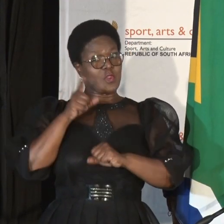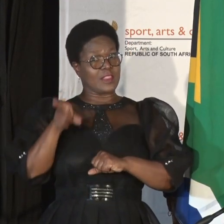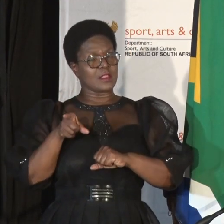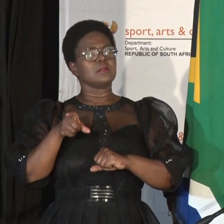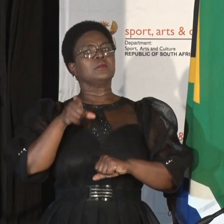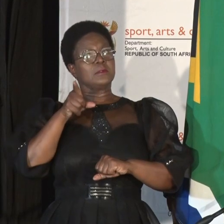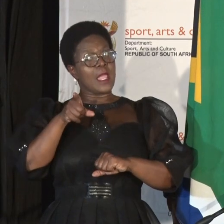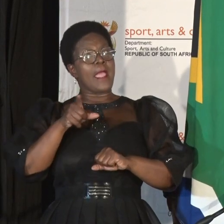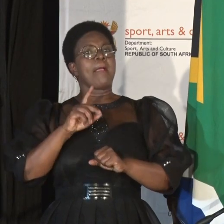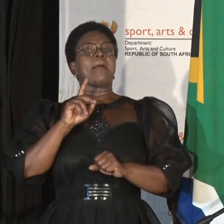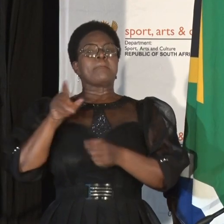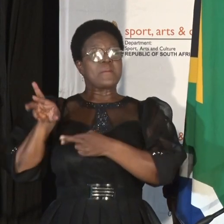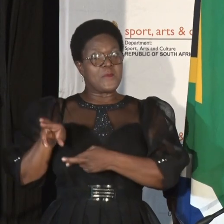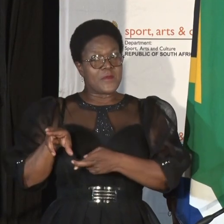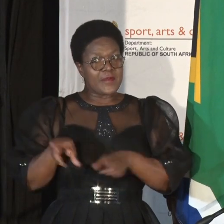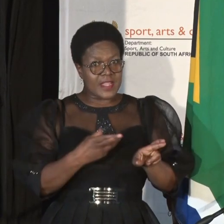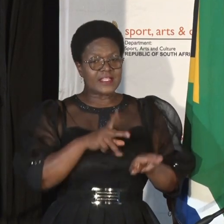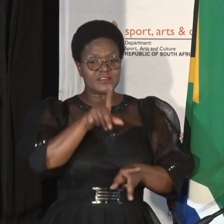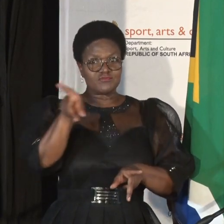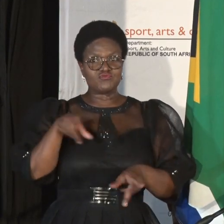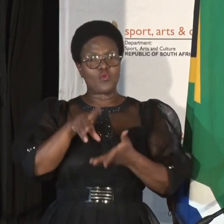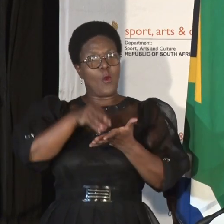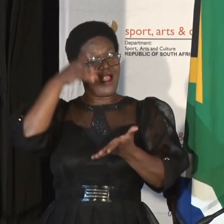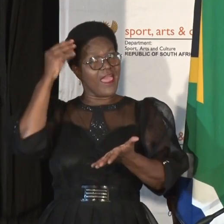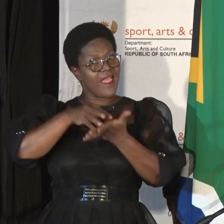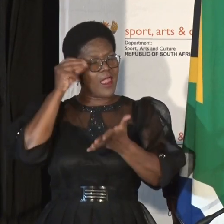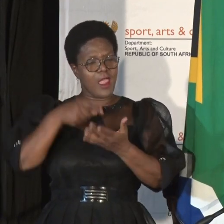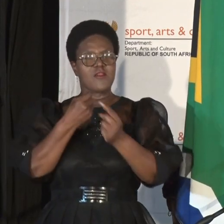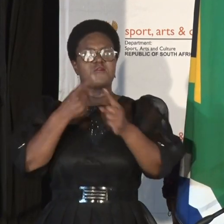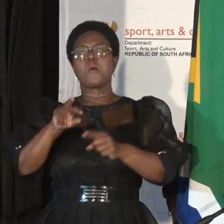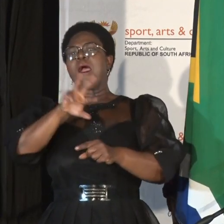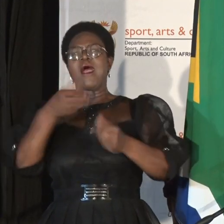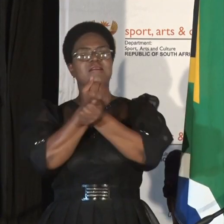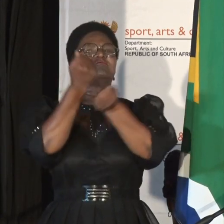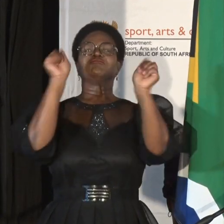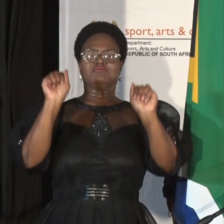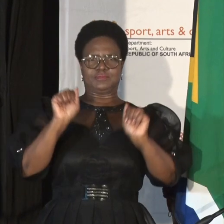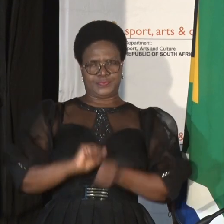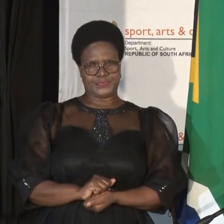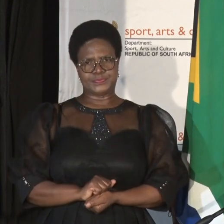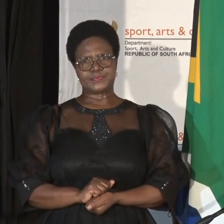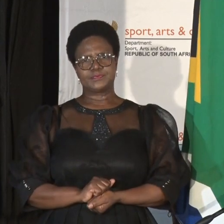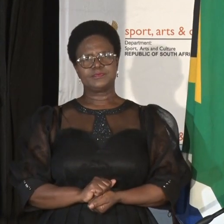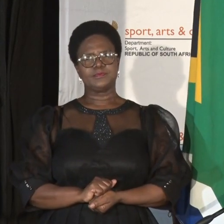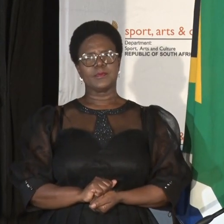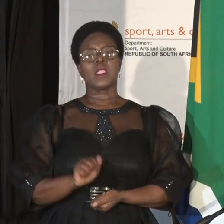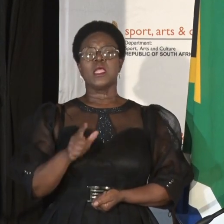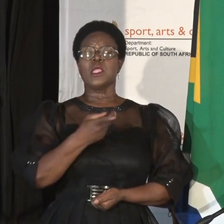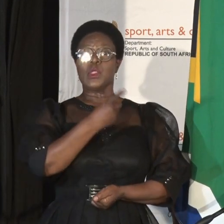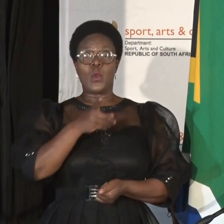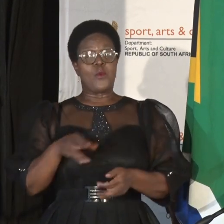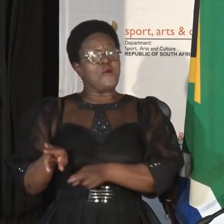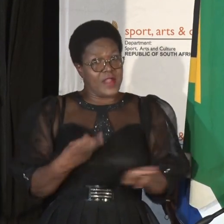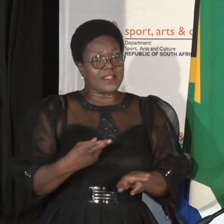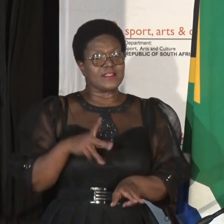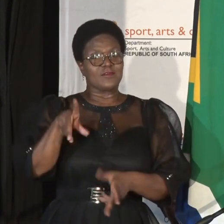to learn from other people's liberation and revolutions. You must be ready even to